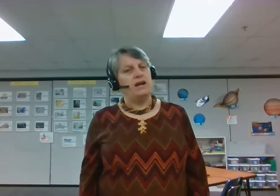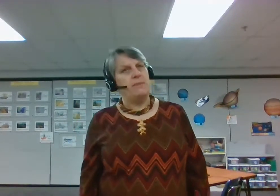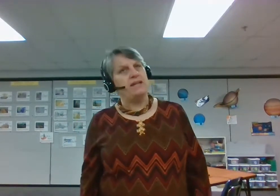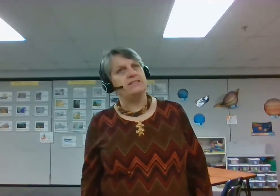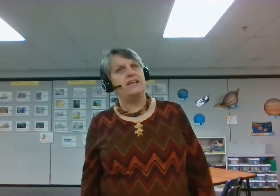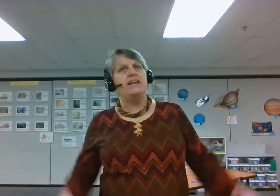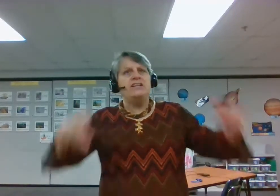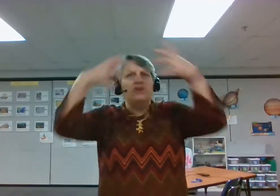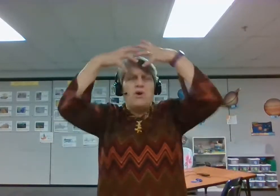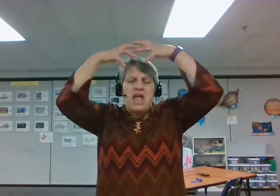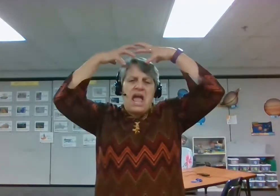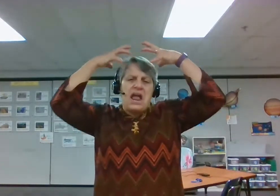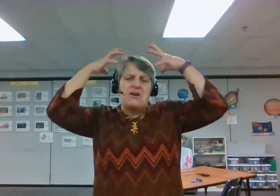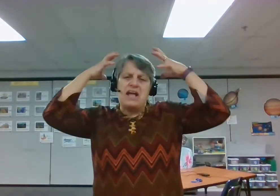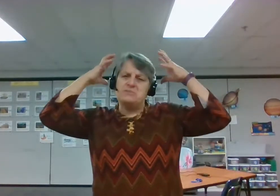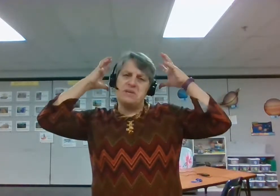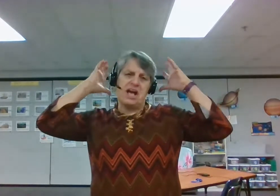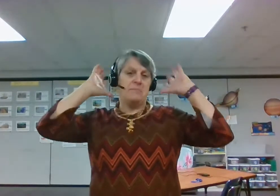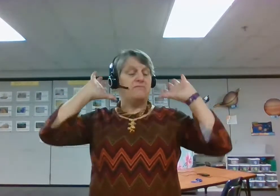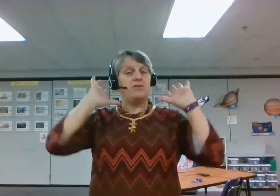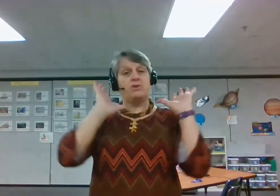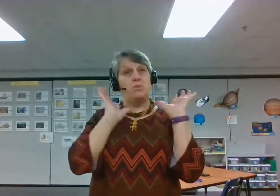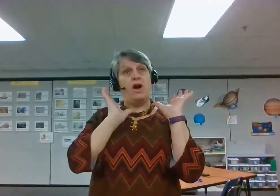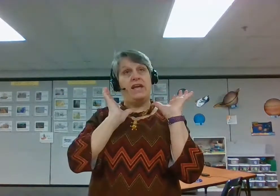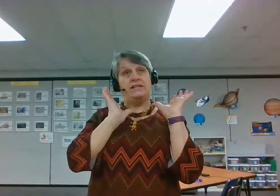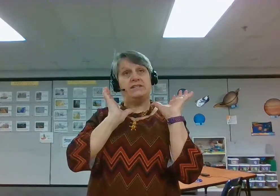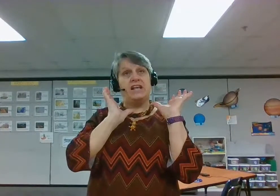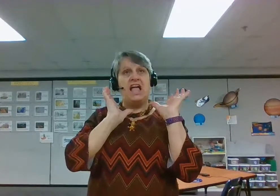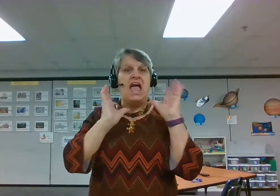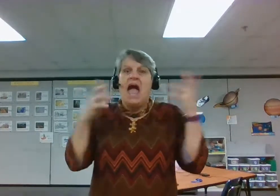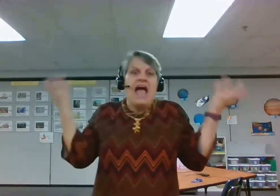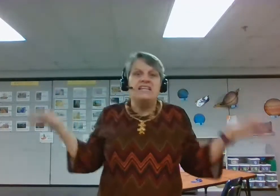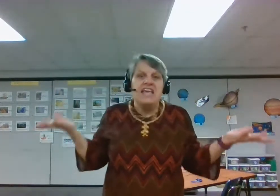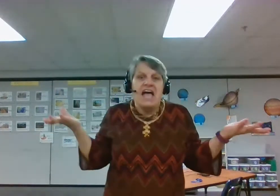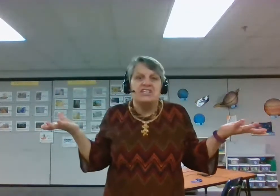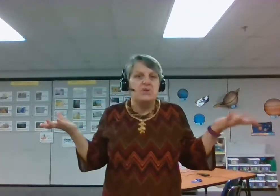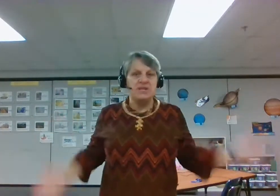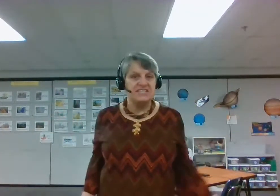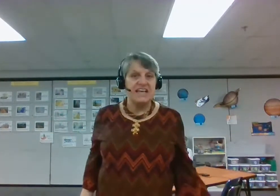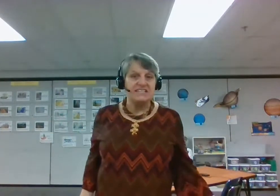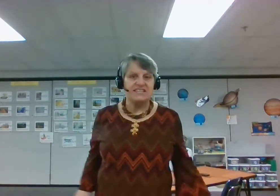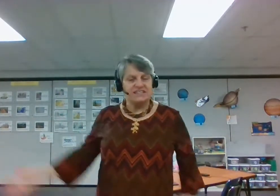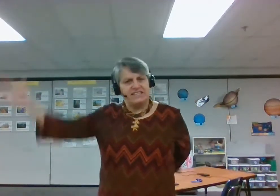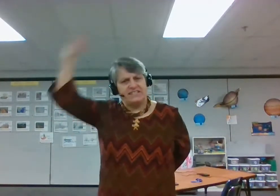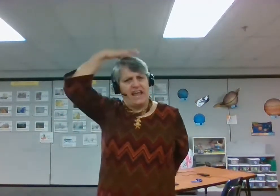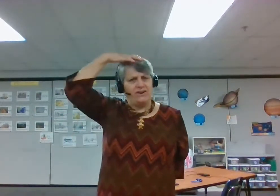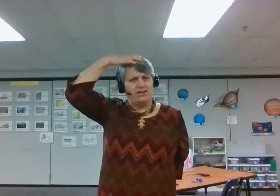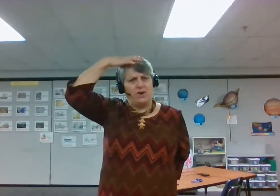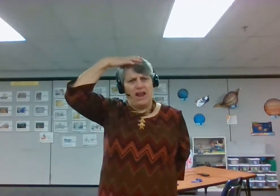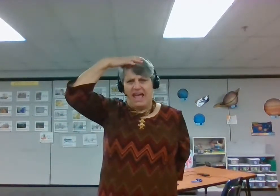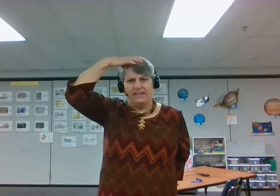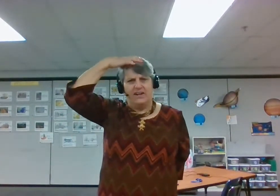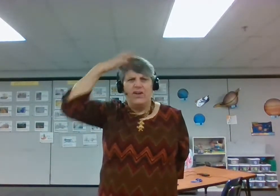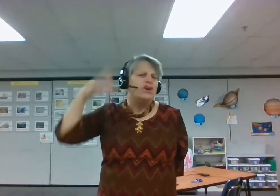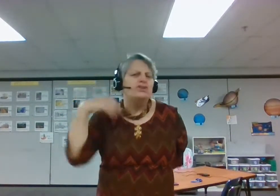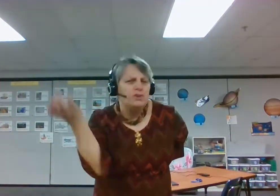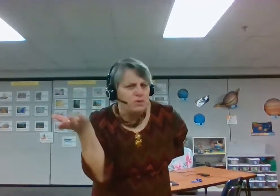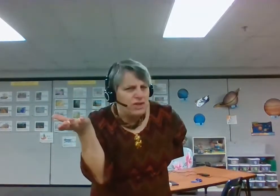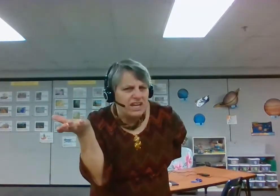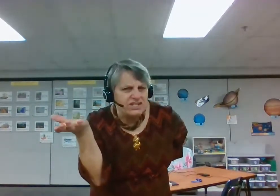young man said, and your hair has become very white. And yet you incessantly stand on your head. Do you think